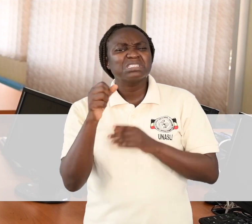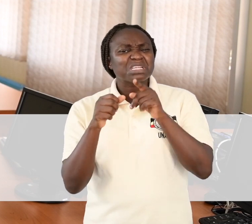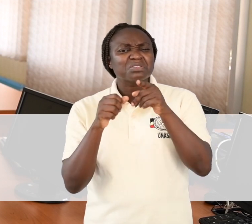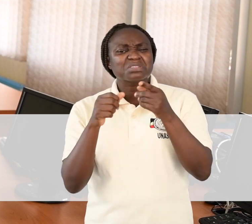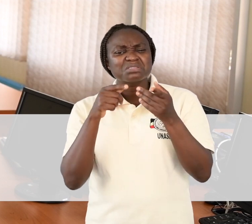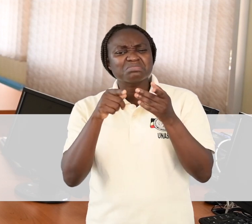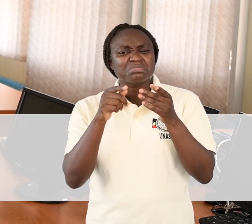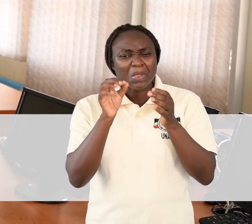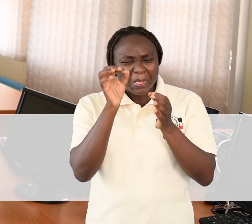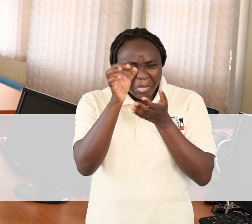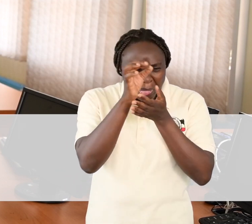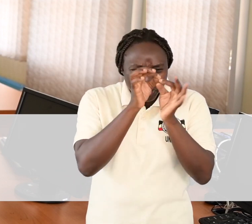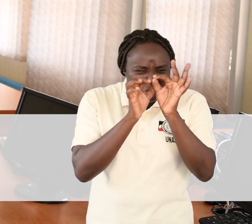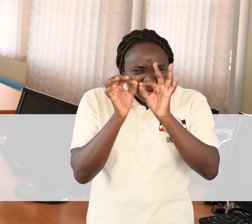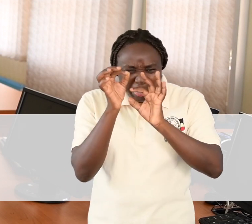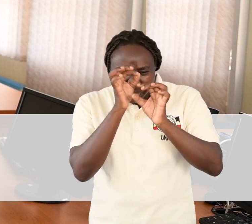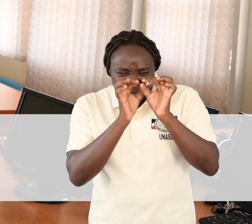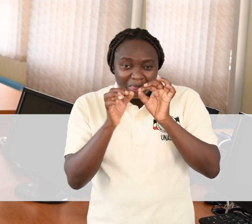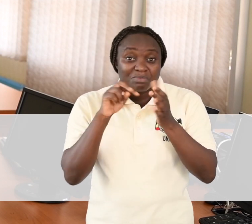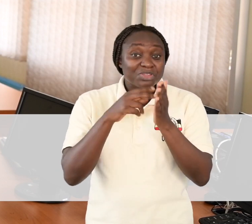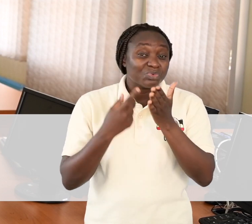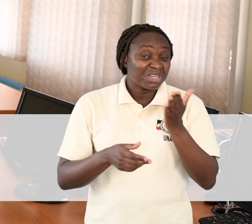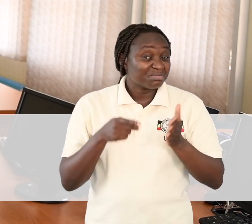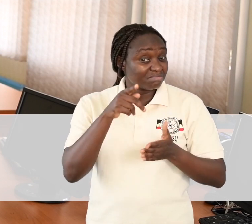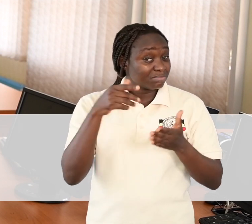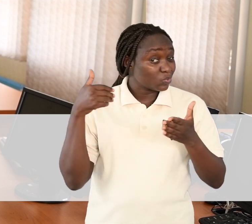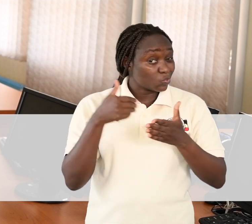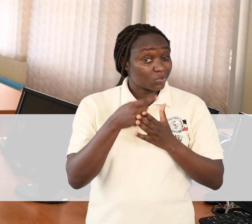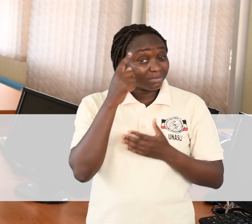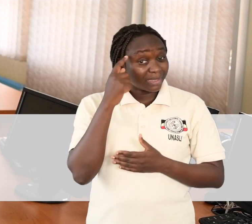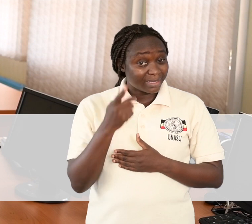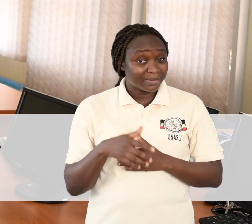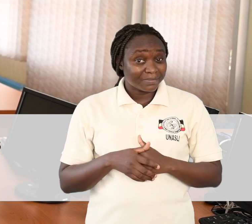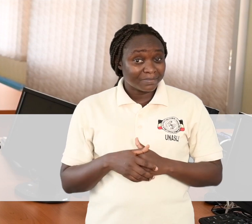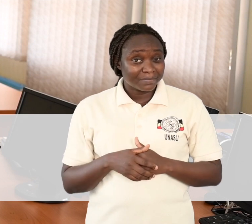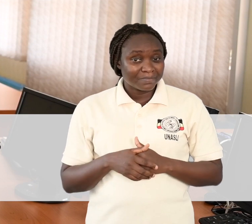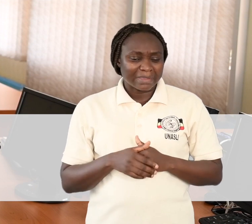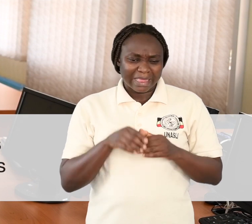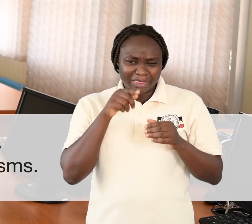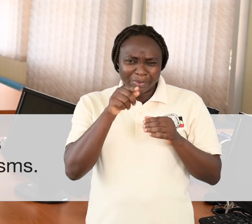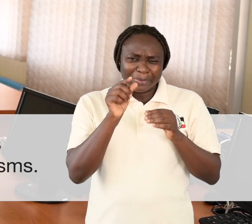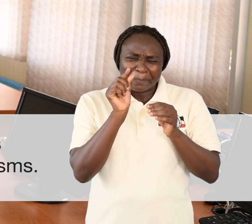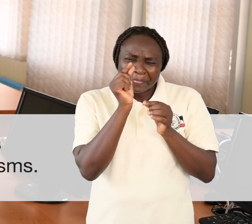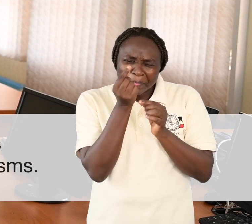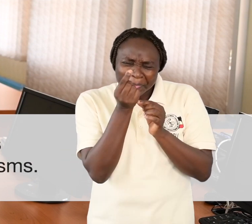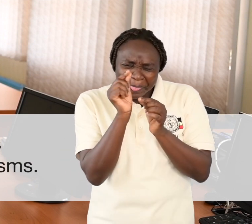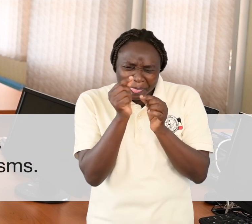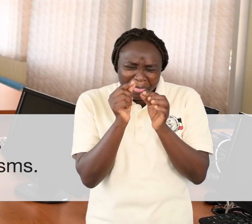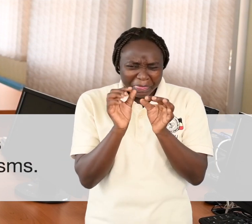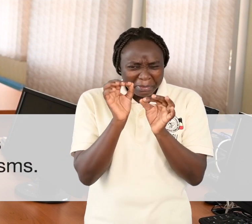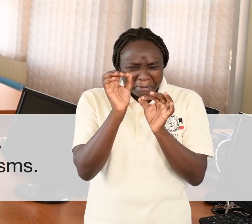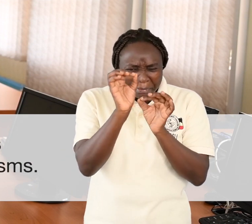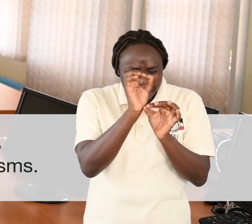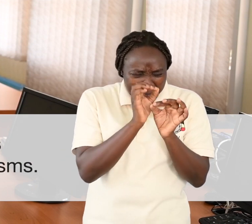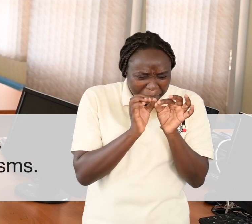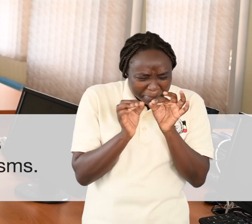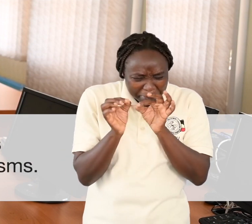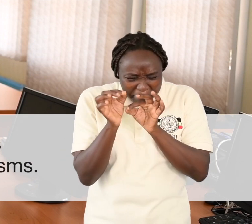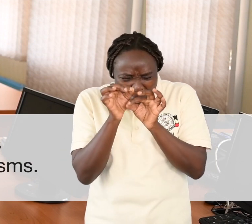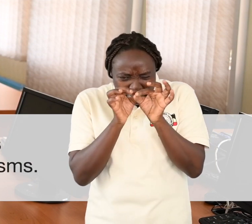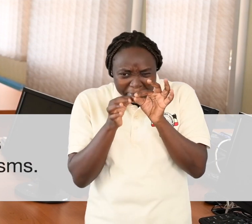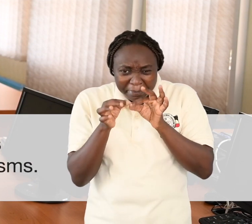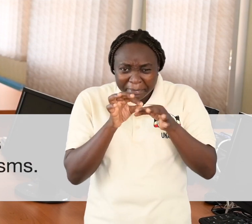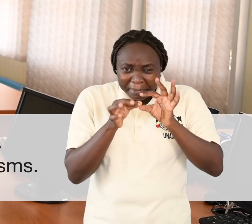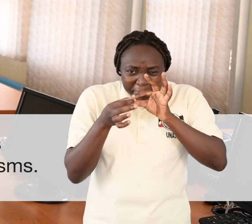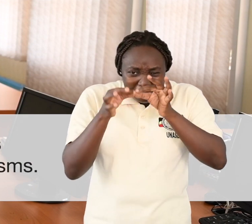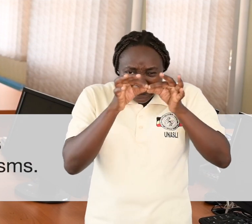Well, you're correct. Cells are the tiny building blocks of